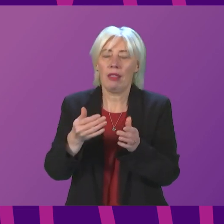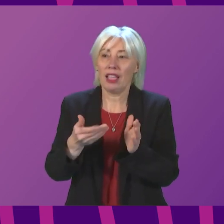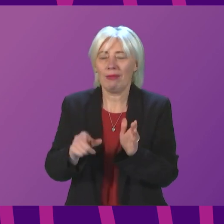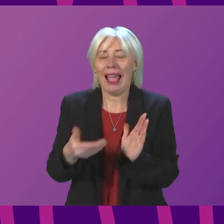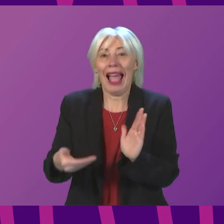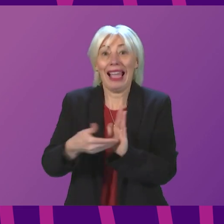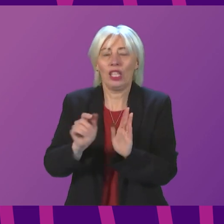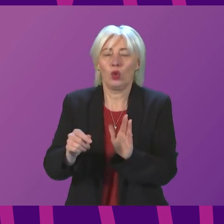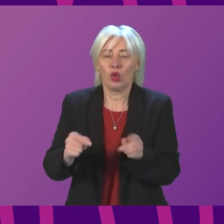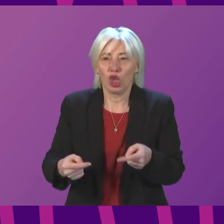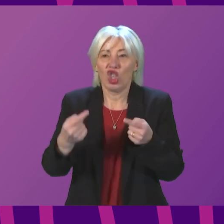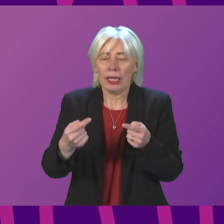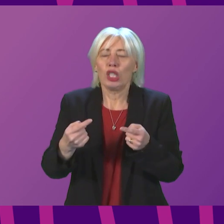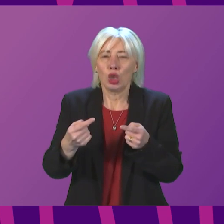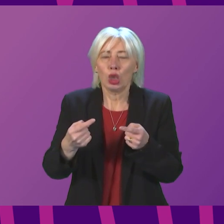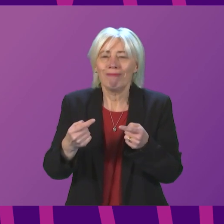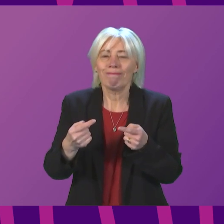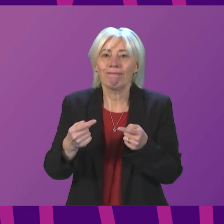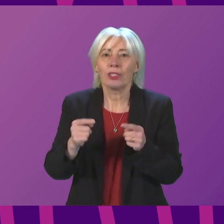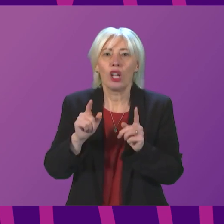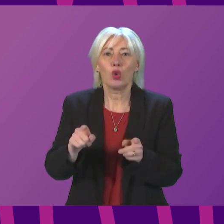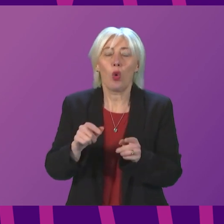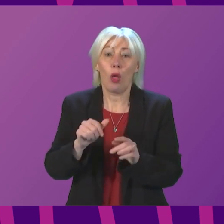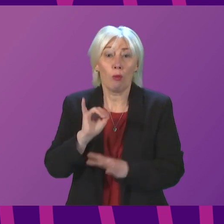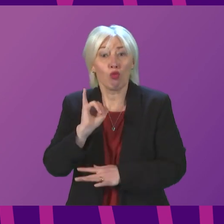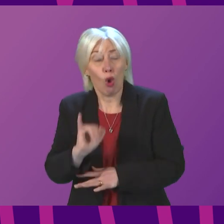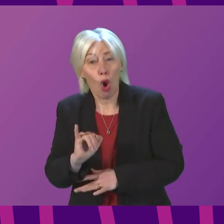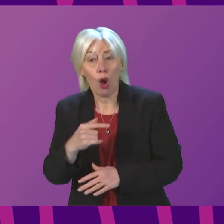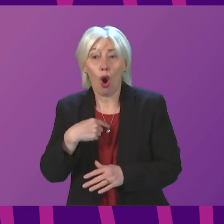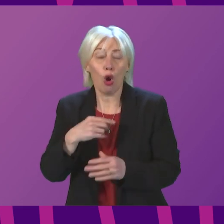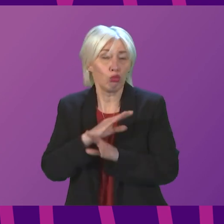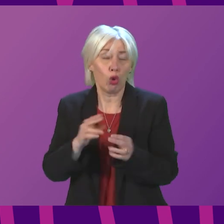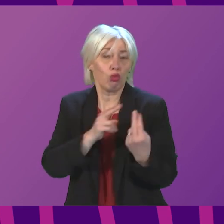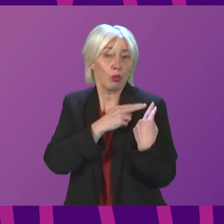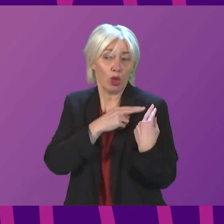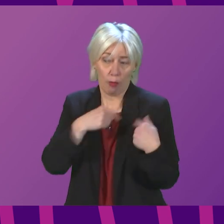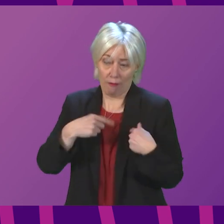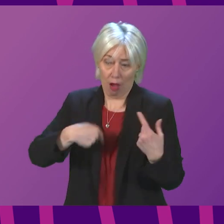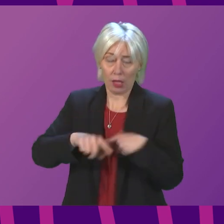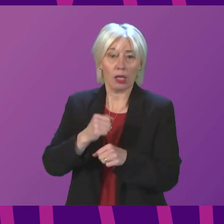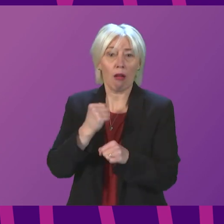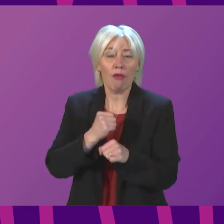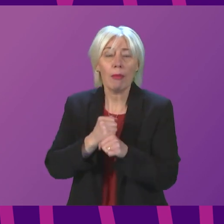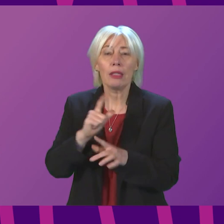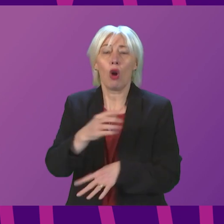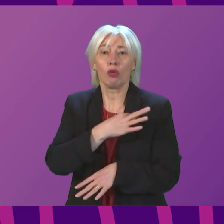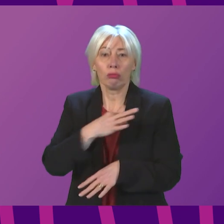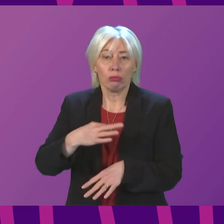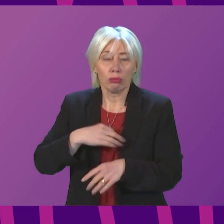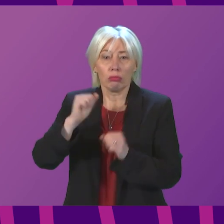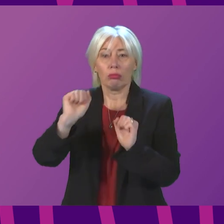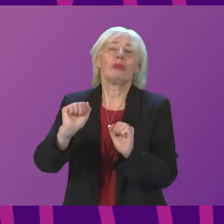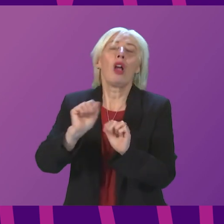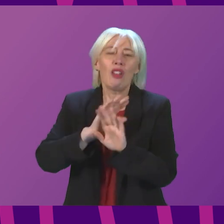challenges. It would be completely wrong and irresponsible for a government or clinicians on the front line not to have regard